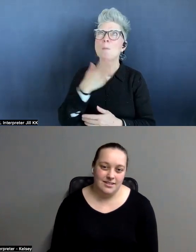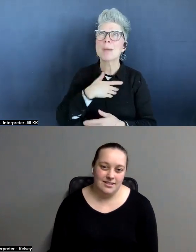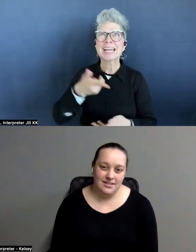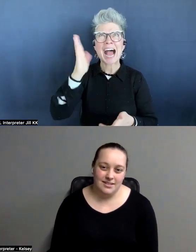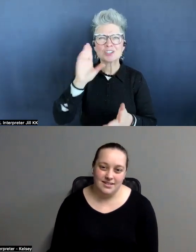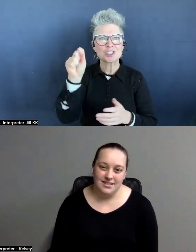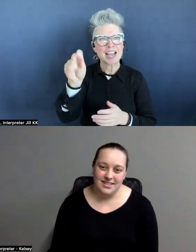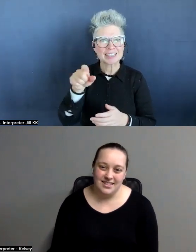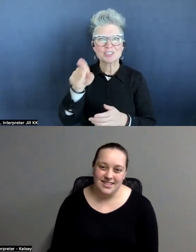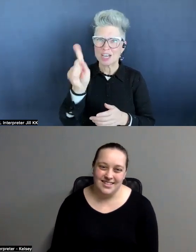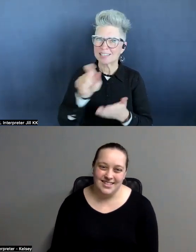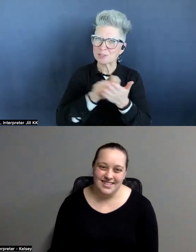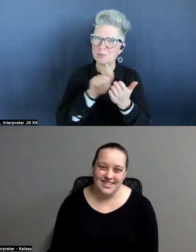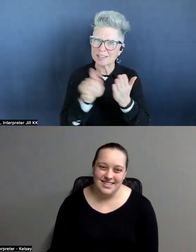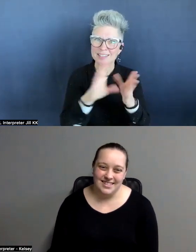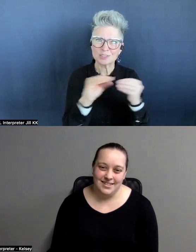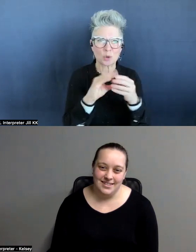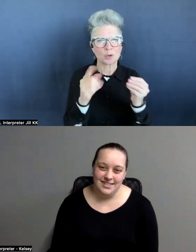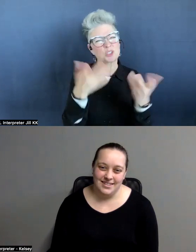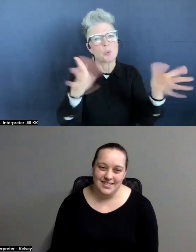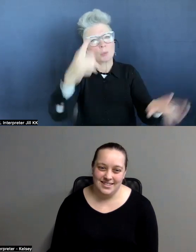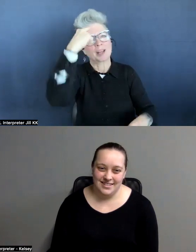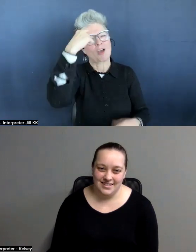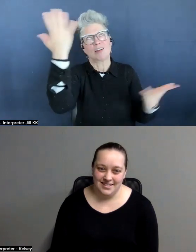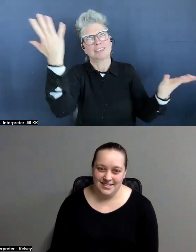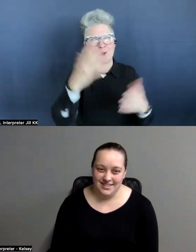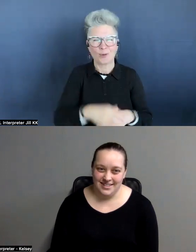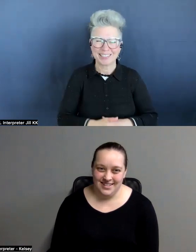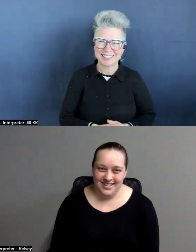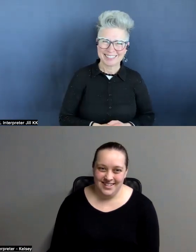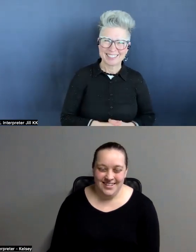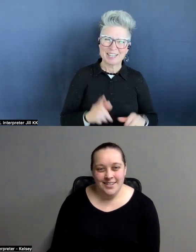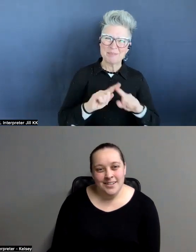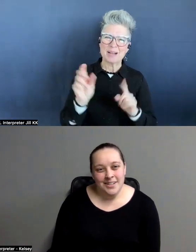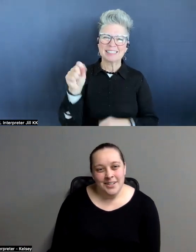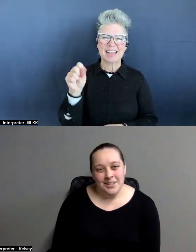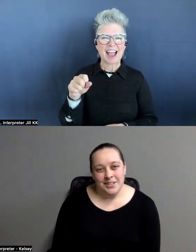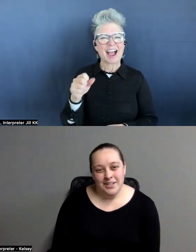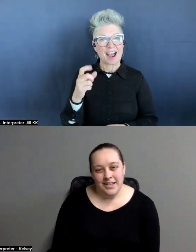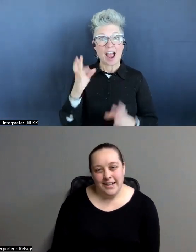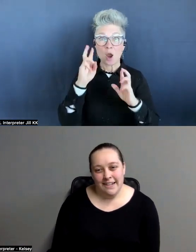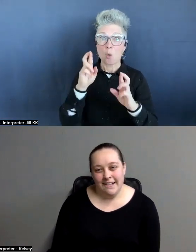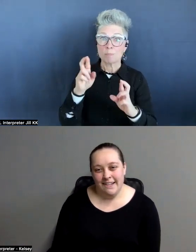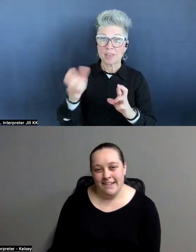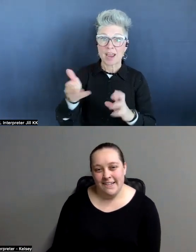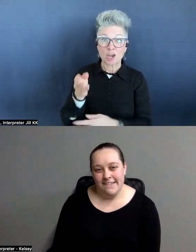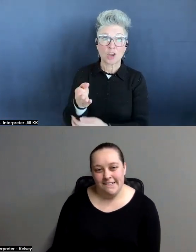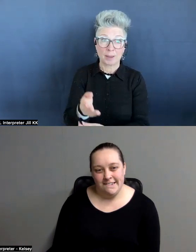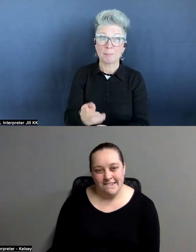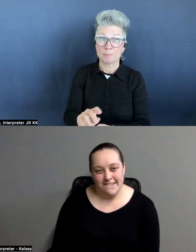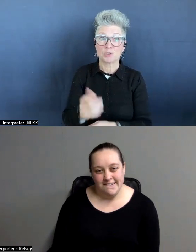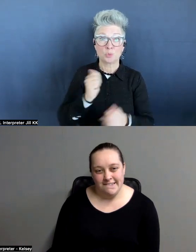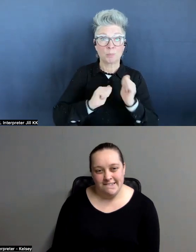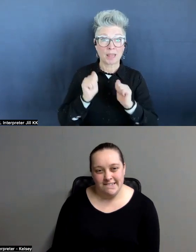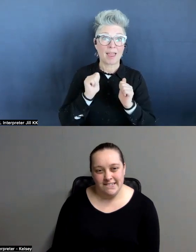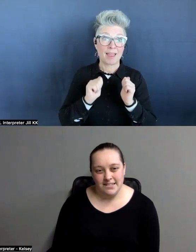Yes. She has to write that story, which you already thought. So it's okay. But yeah, I hope so. I hope they hire him to play the part and